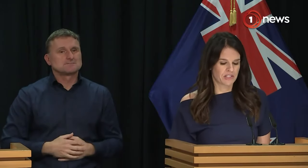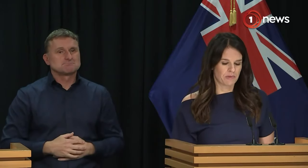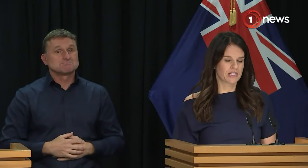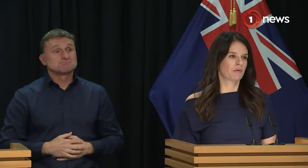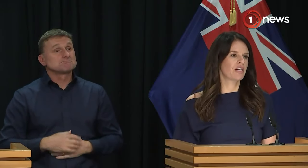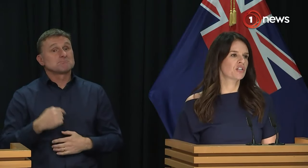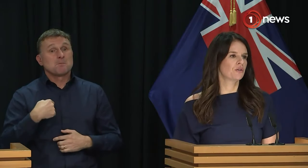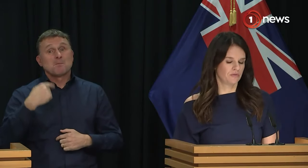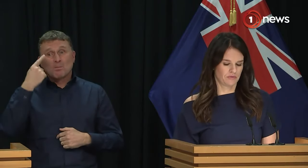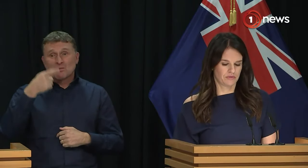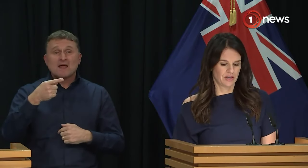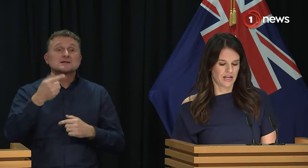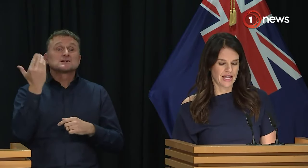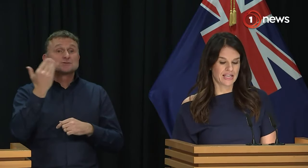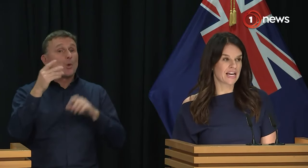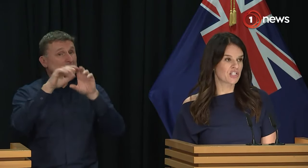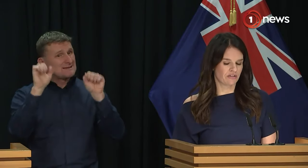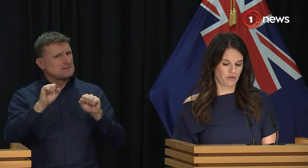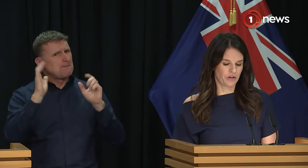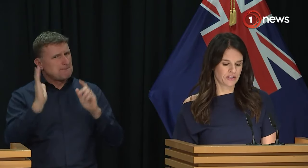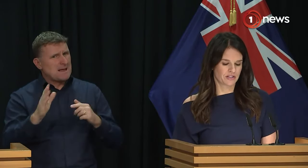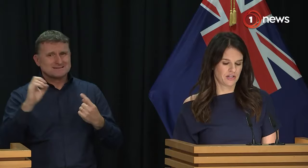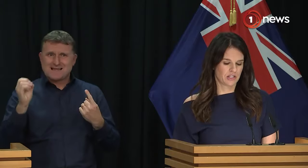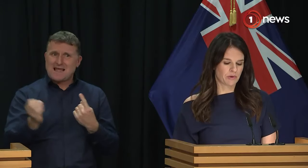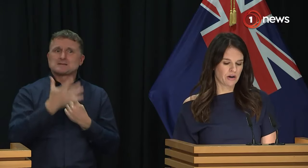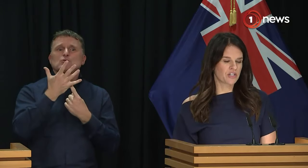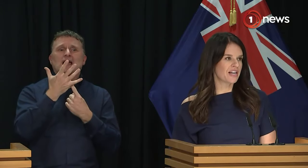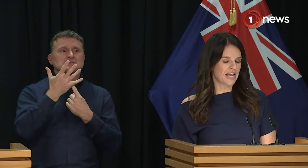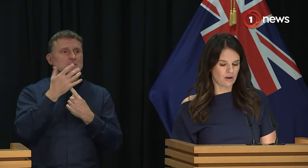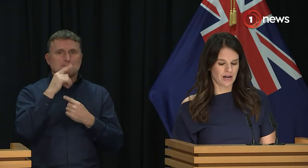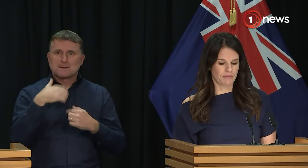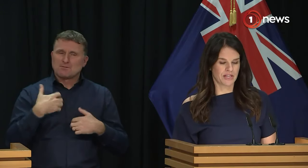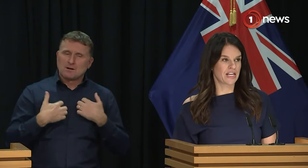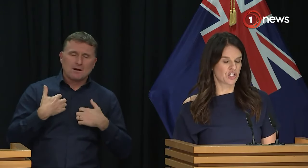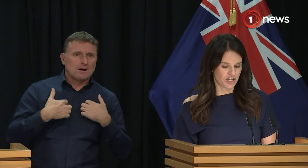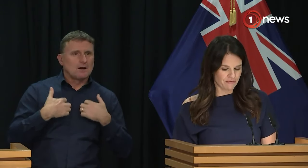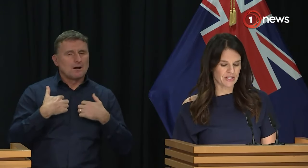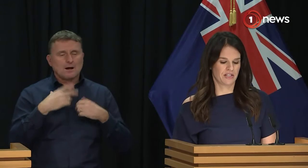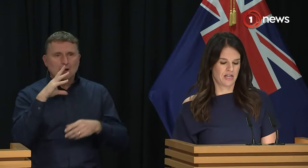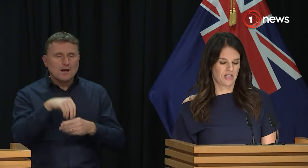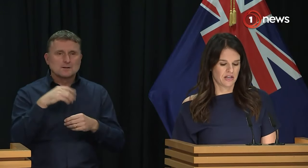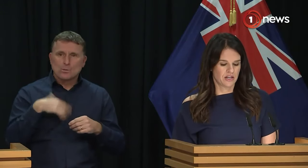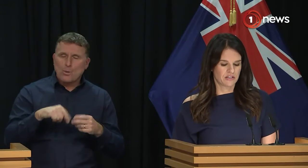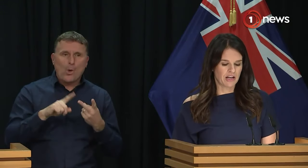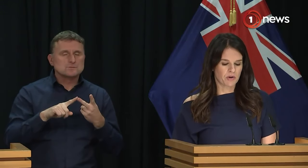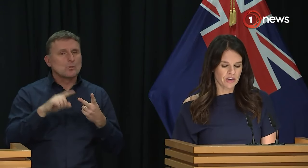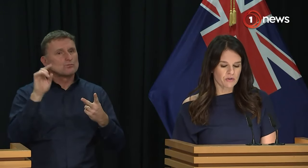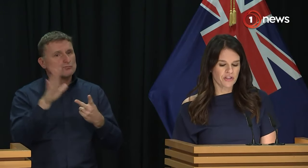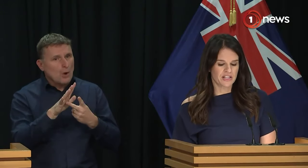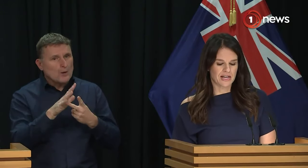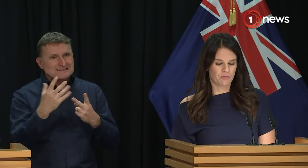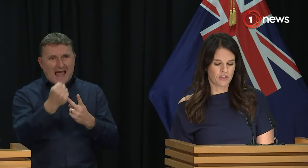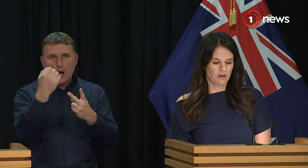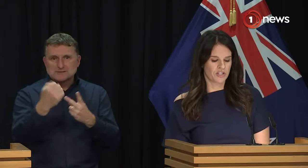system is to be inspirational and engaging for learners, to prioritise outcomes and achievement, develop